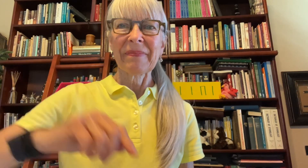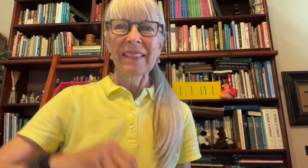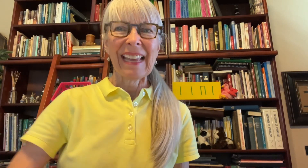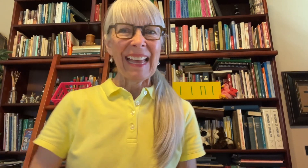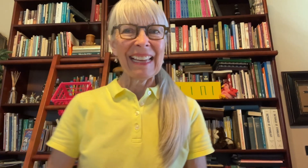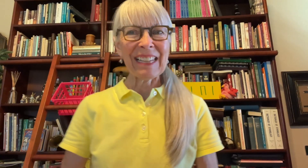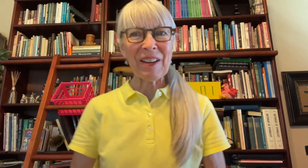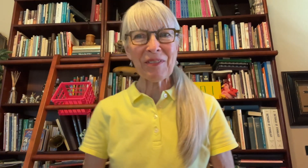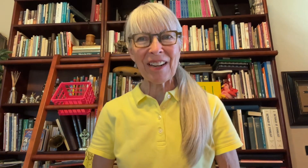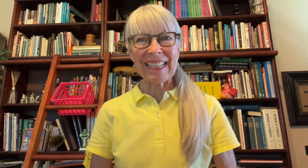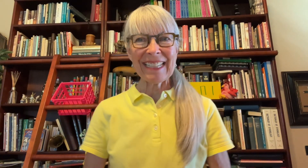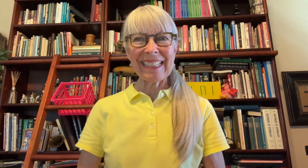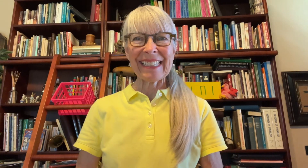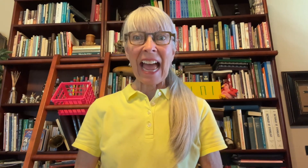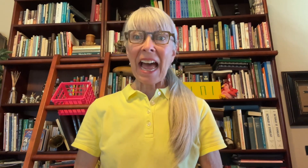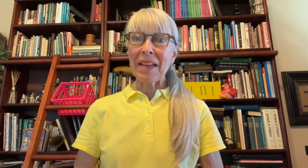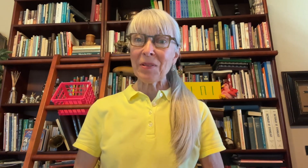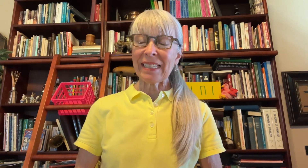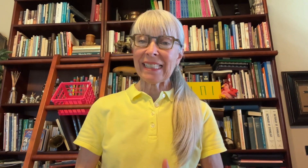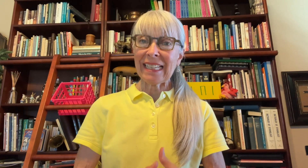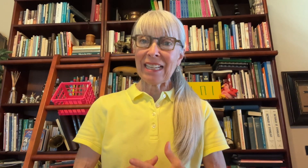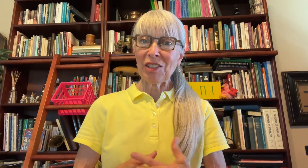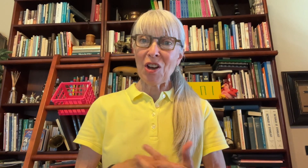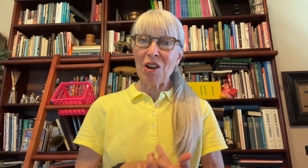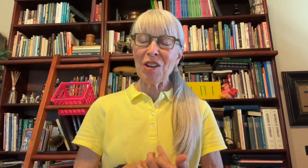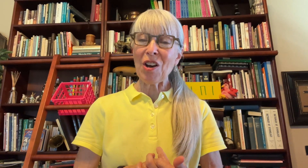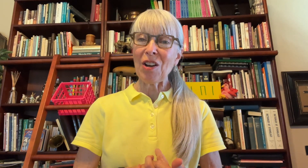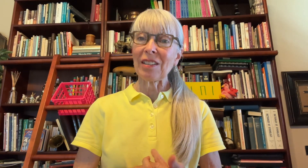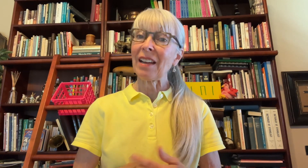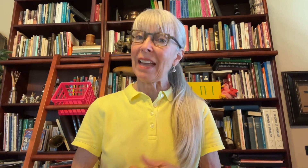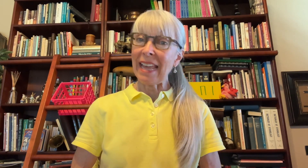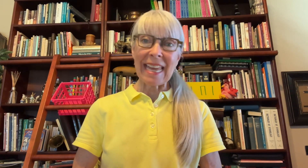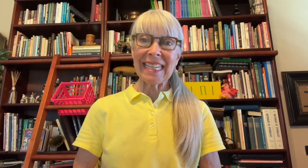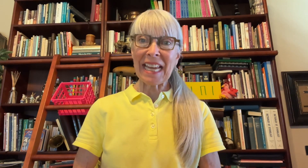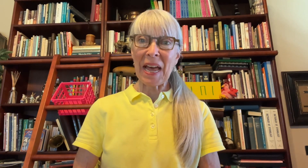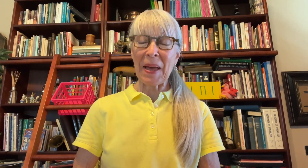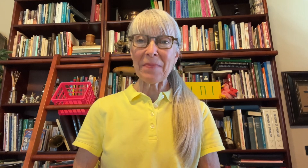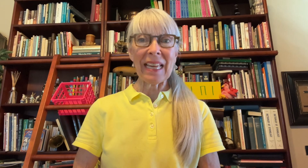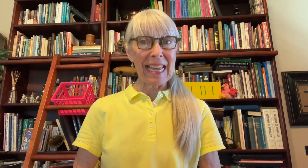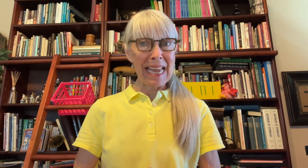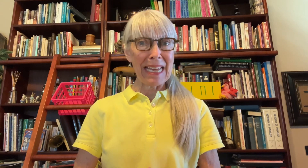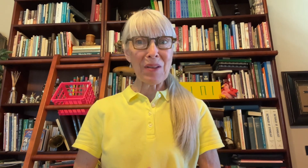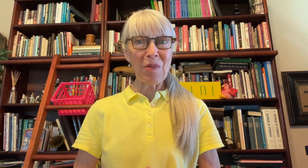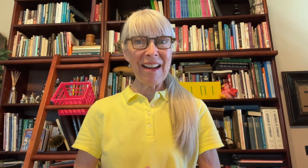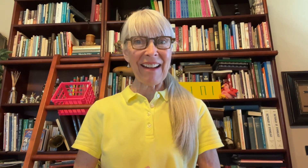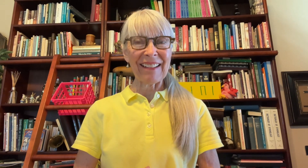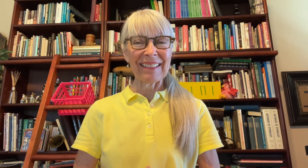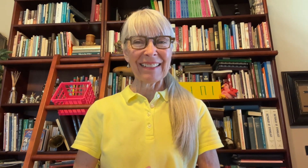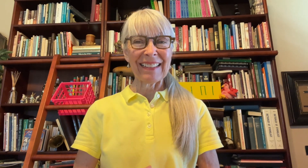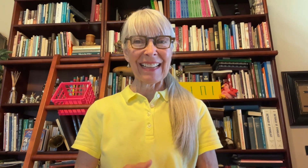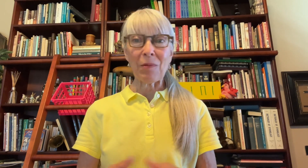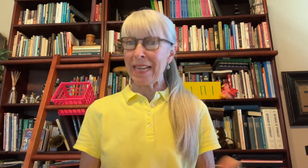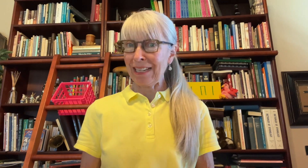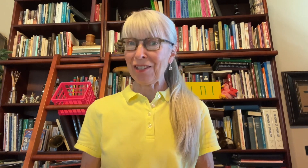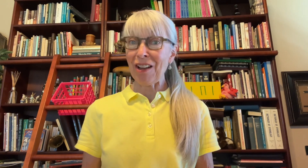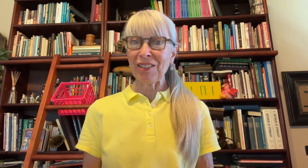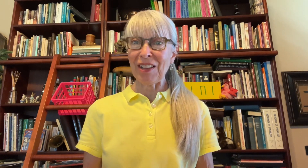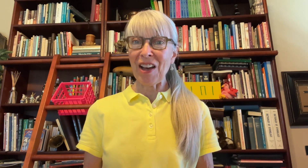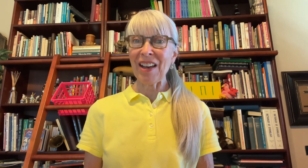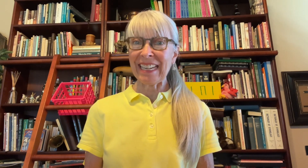Hello, friends. I'm going to sing a song called Anytime, Anywhere. We can talk to God and